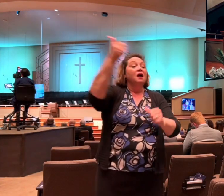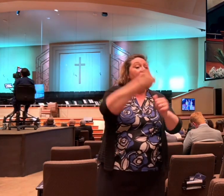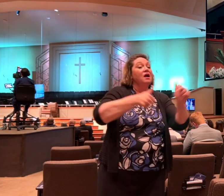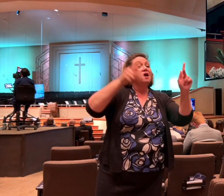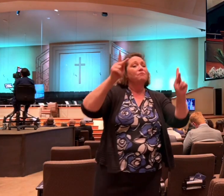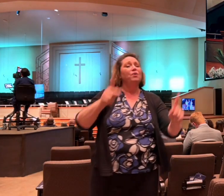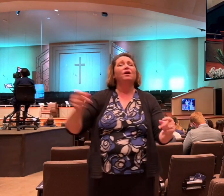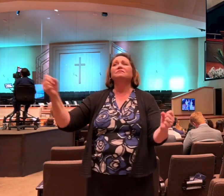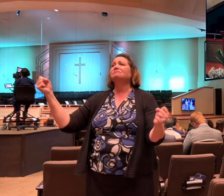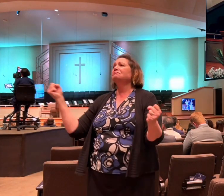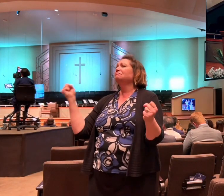you praise.